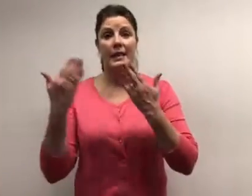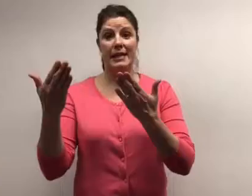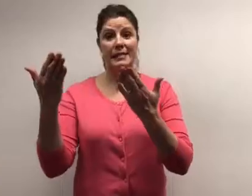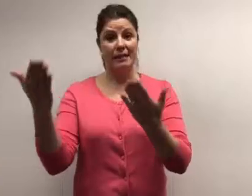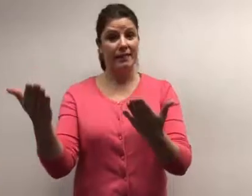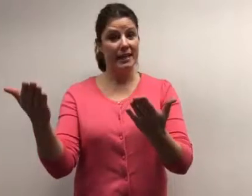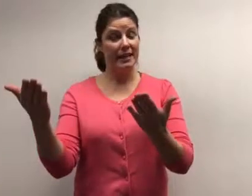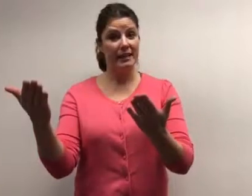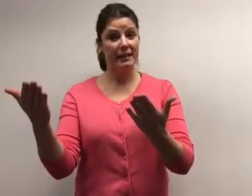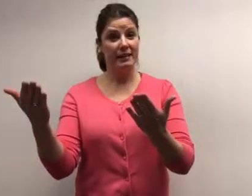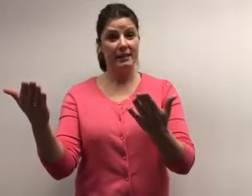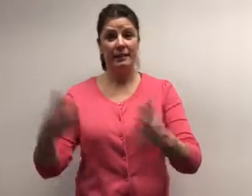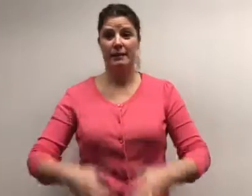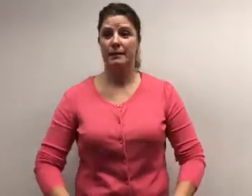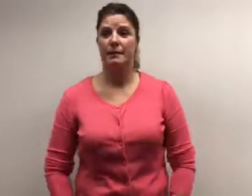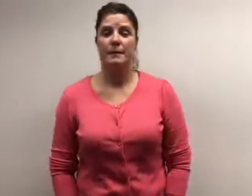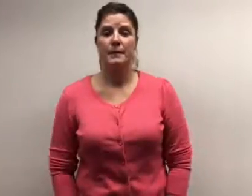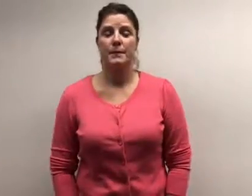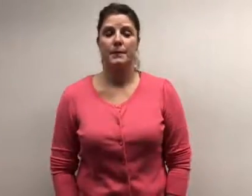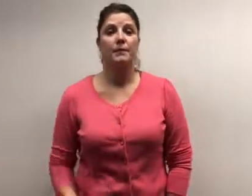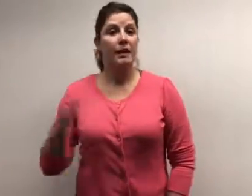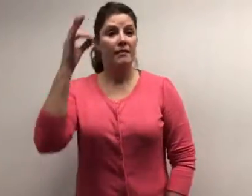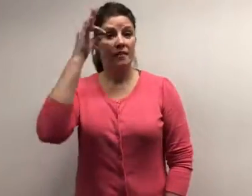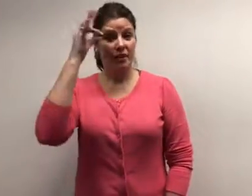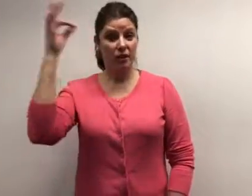Thanksgiving, feather,